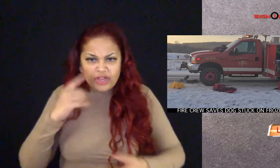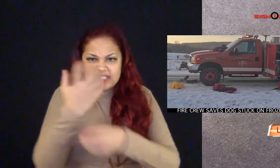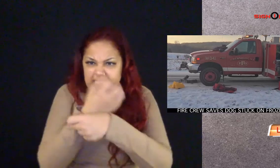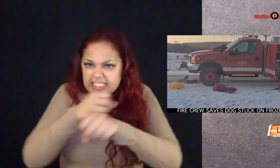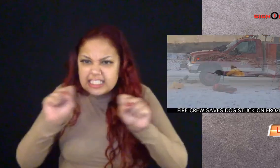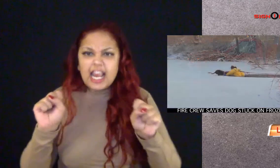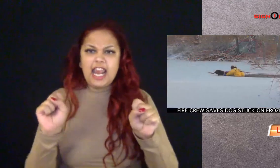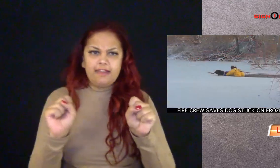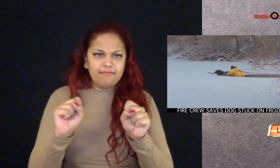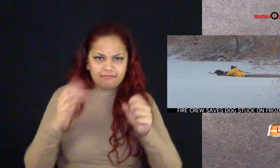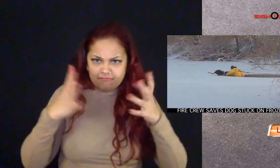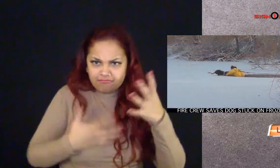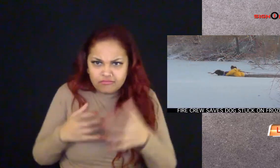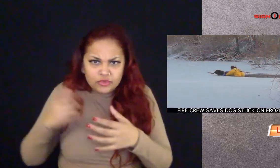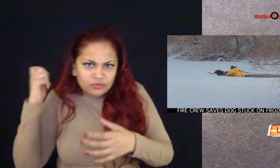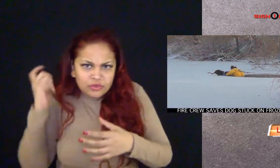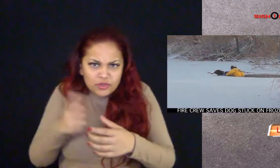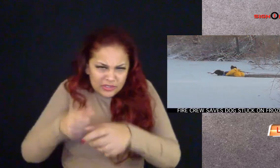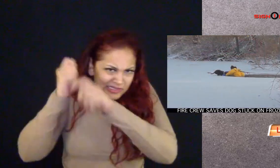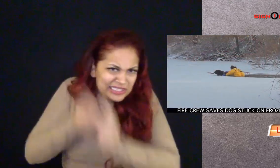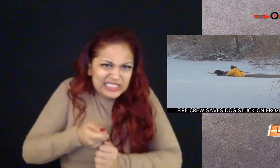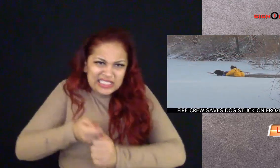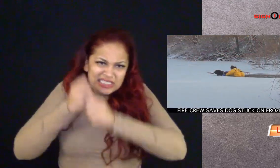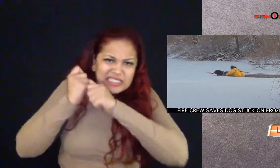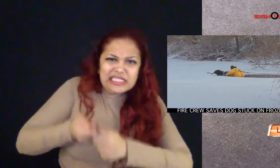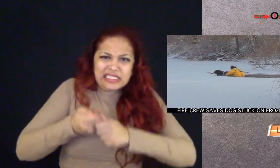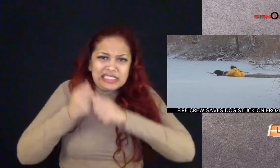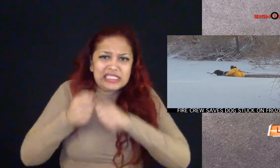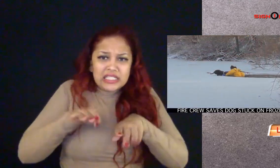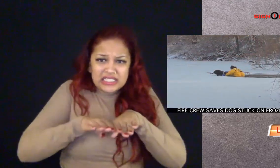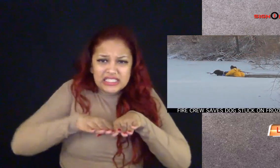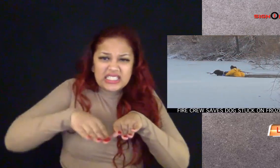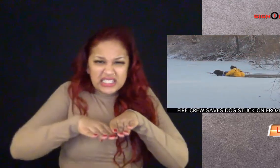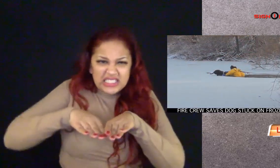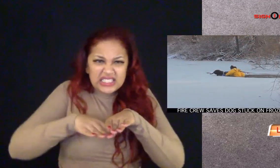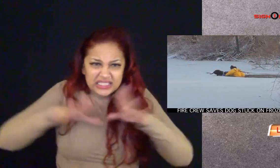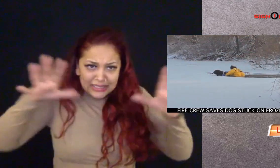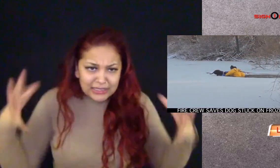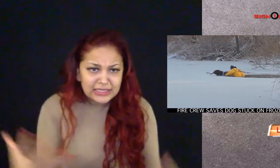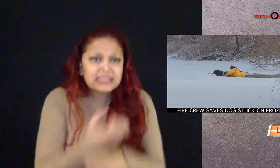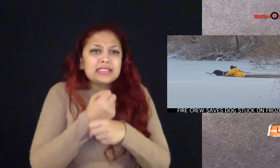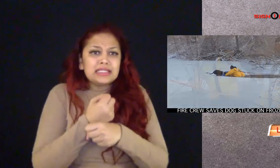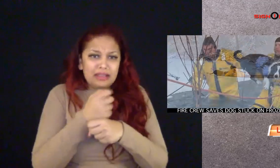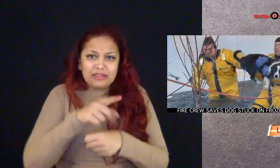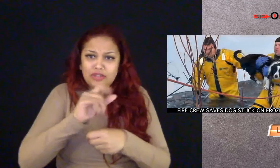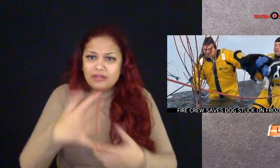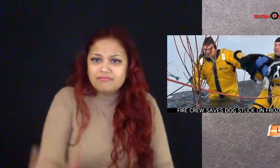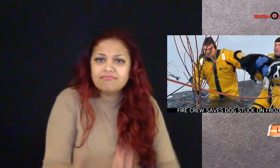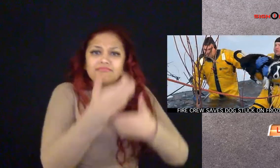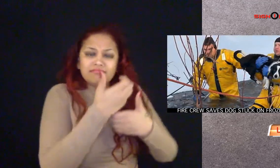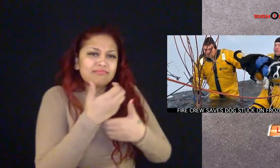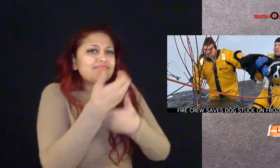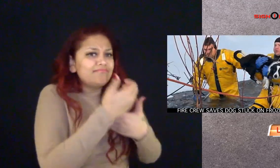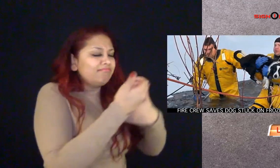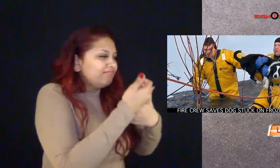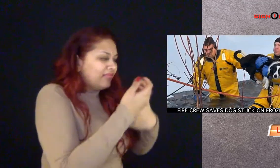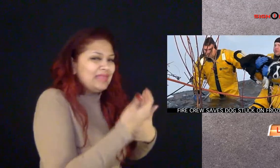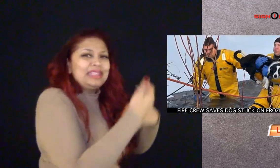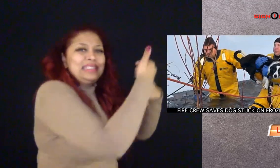Firefighters suited up with yellow wet gear and safety cables and broke through the ice to meet up with a struggling dog.